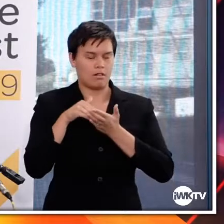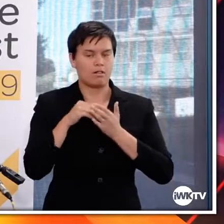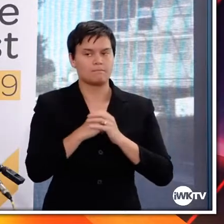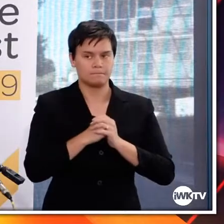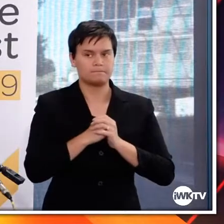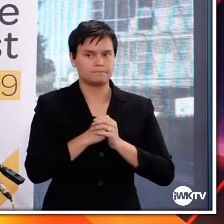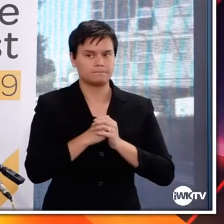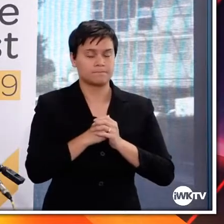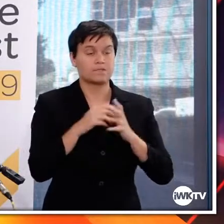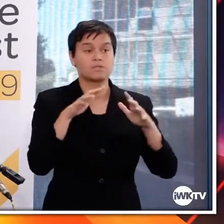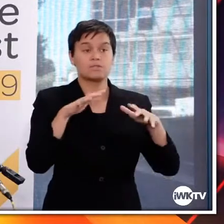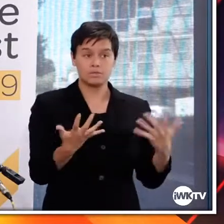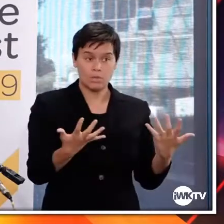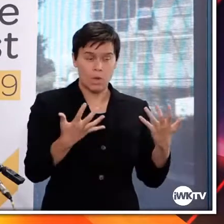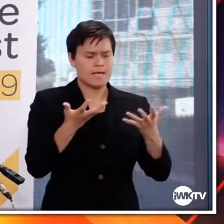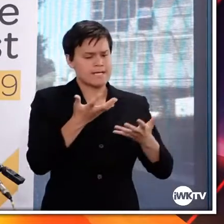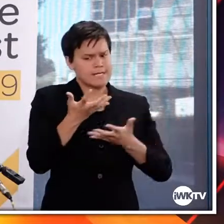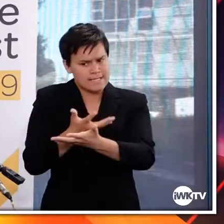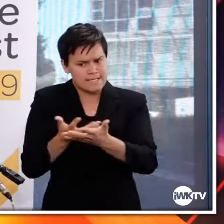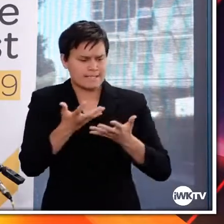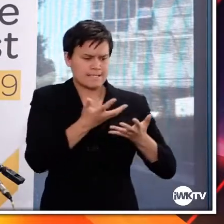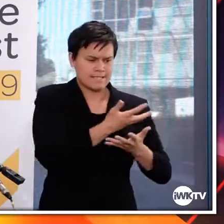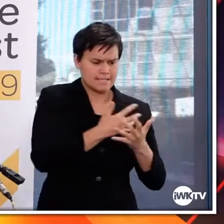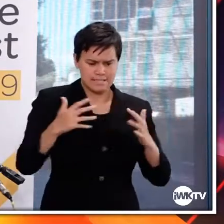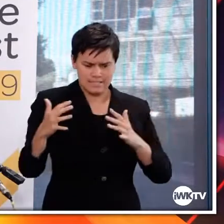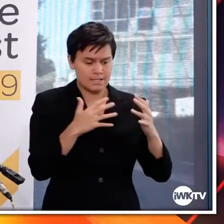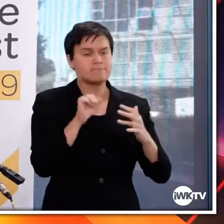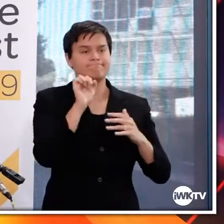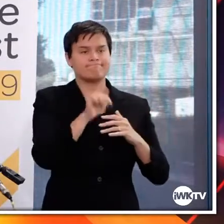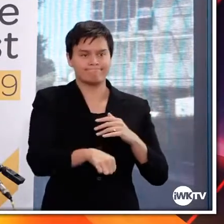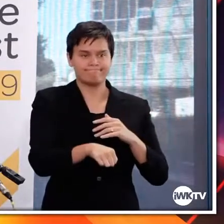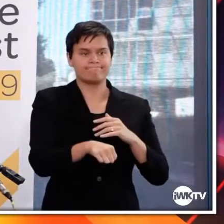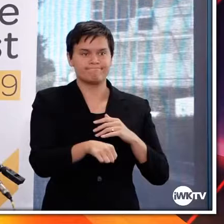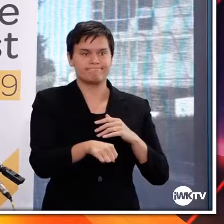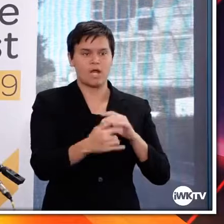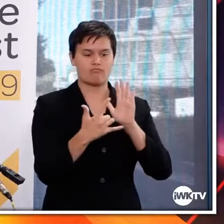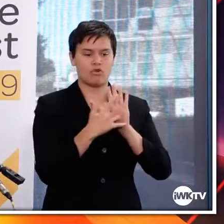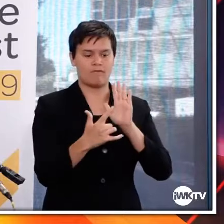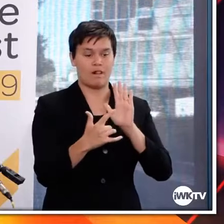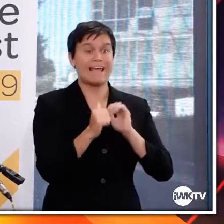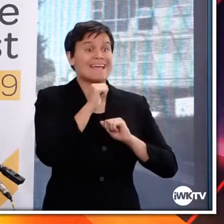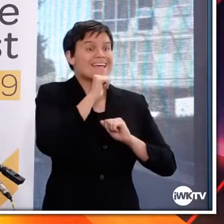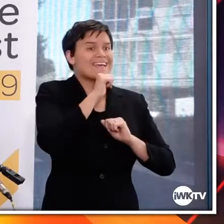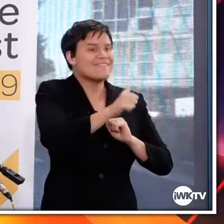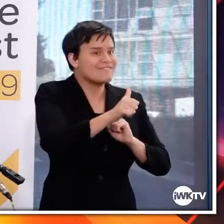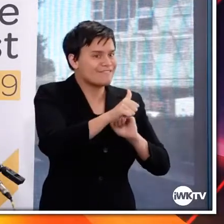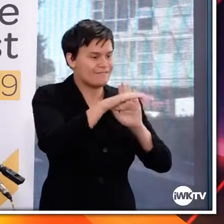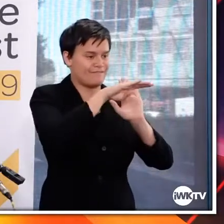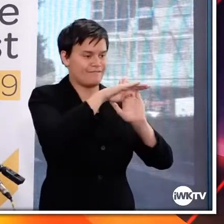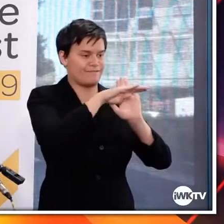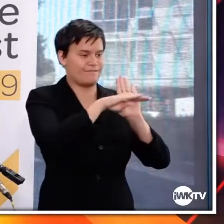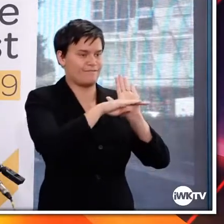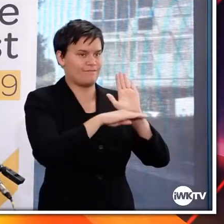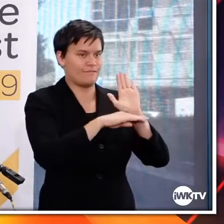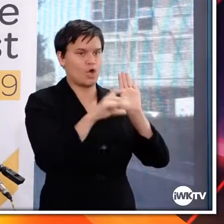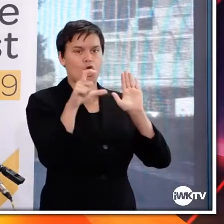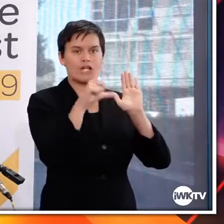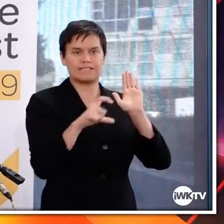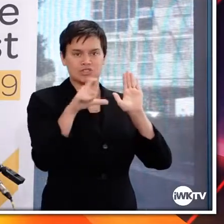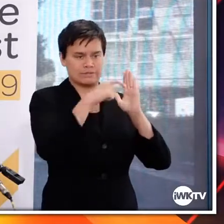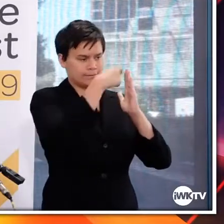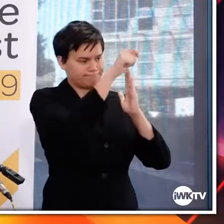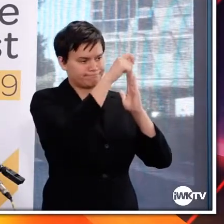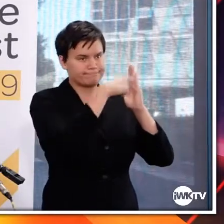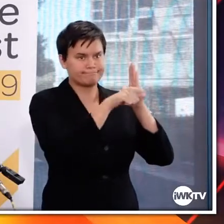Medsafe has granted provisional approval. So provisional approval allows us to place conditions on the company, so it must